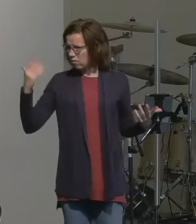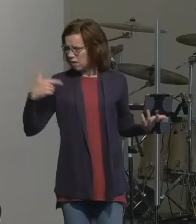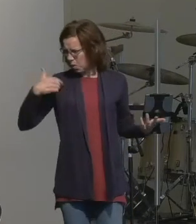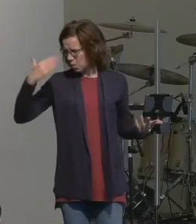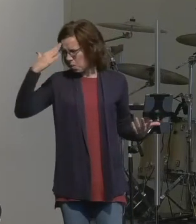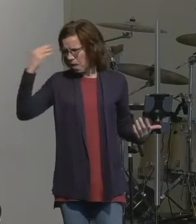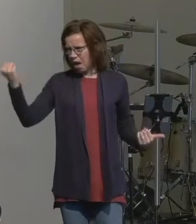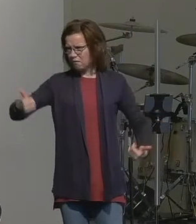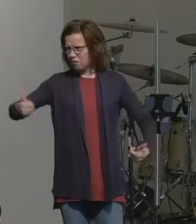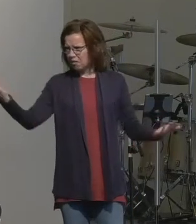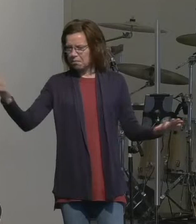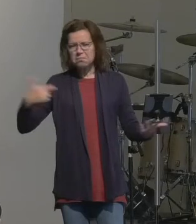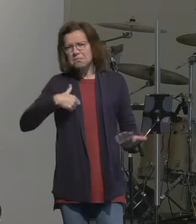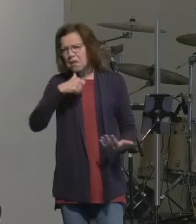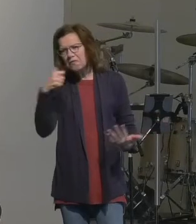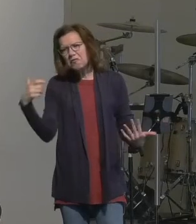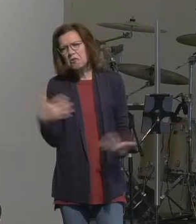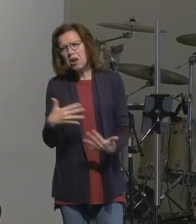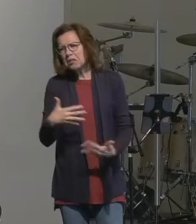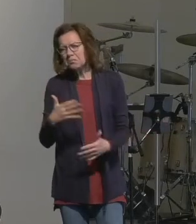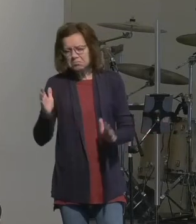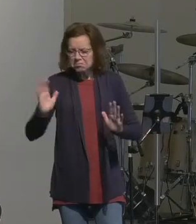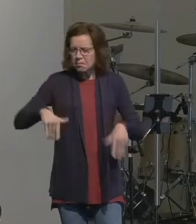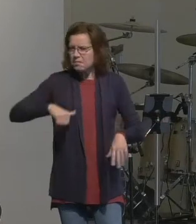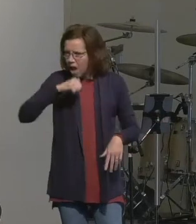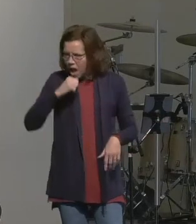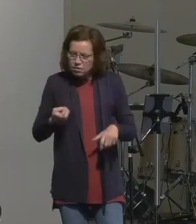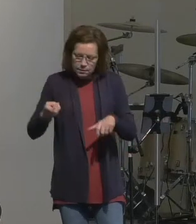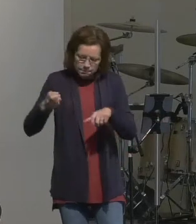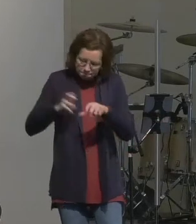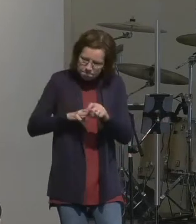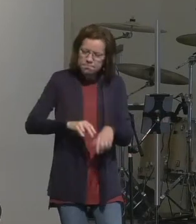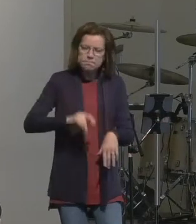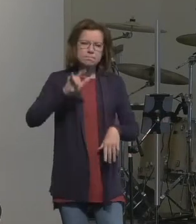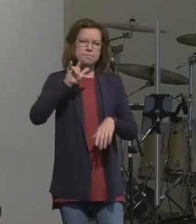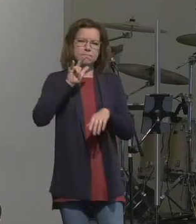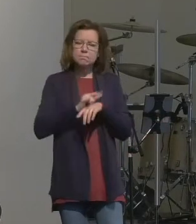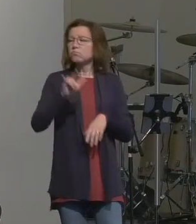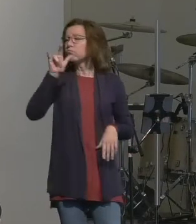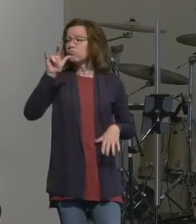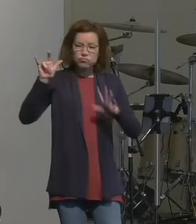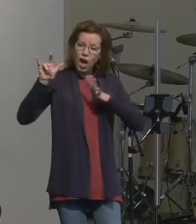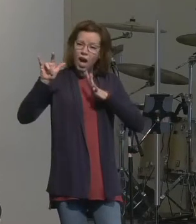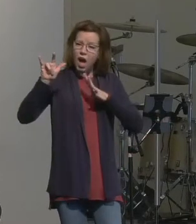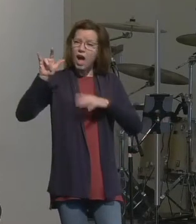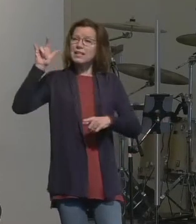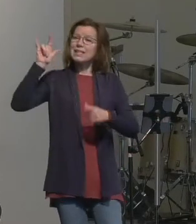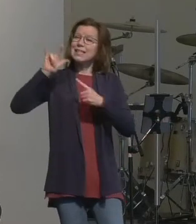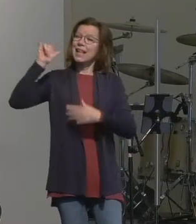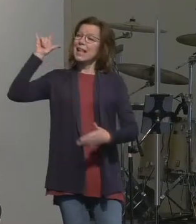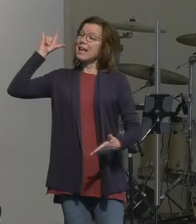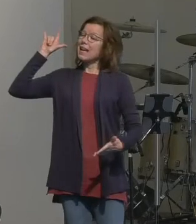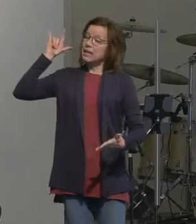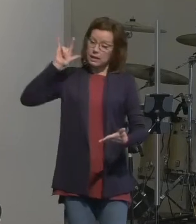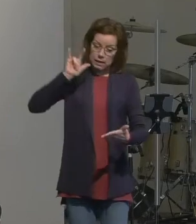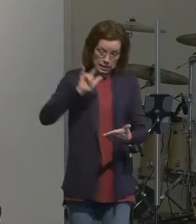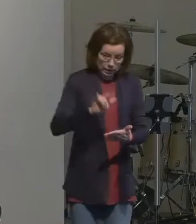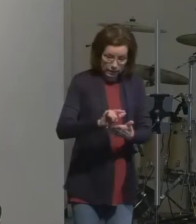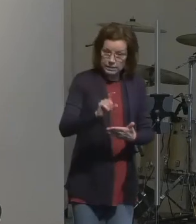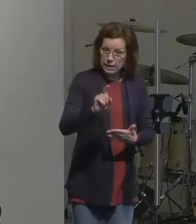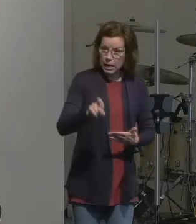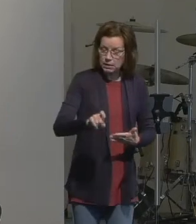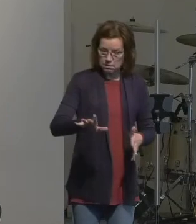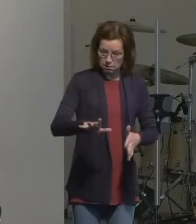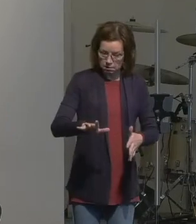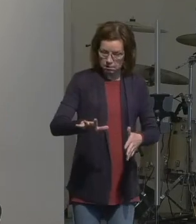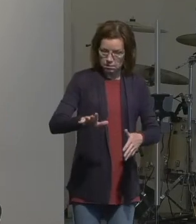Didn't think I'd be afraid of anything. And I was fine until the plane landed in Texas. And I'm at